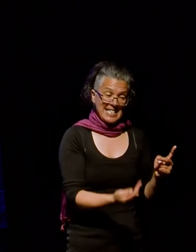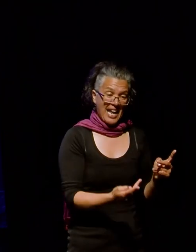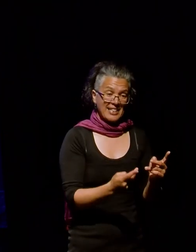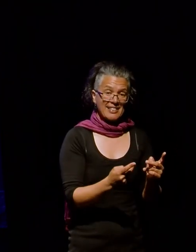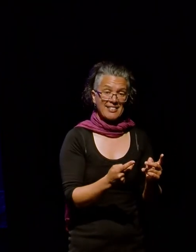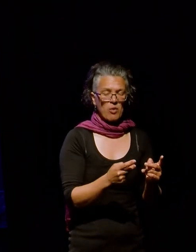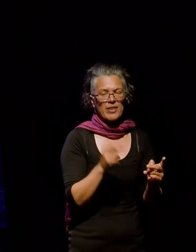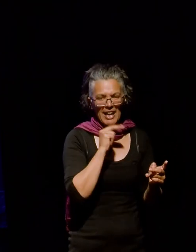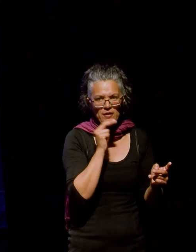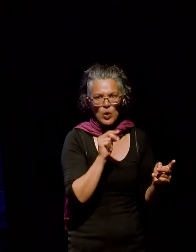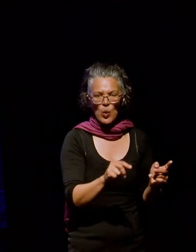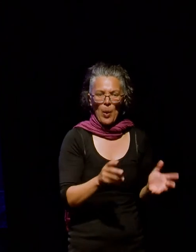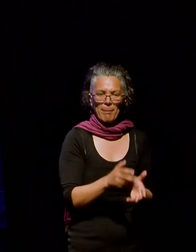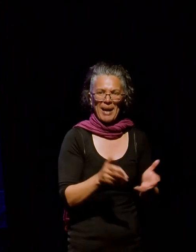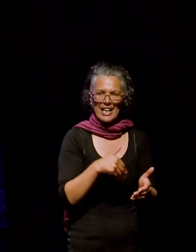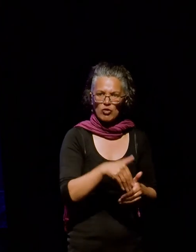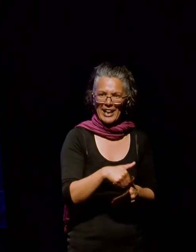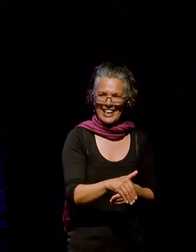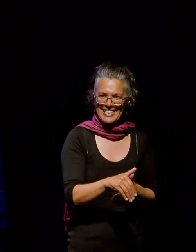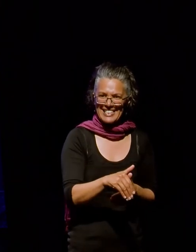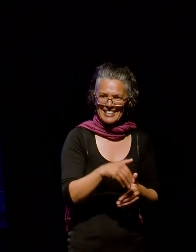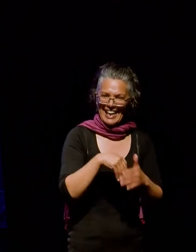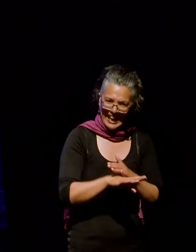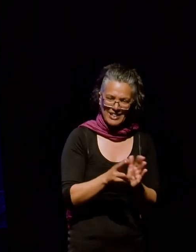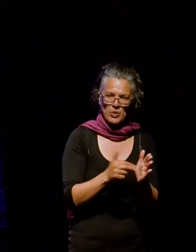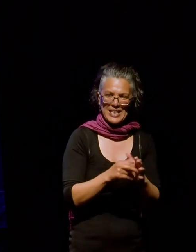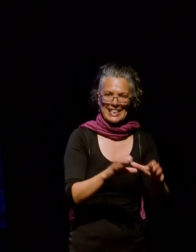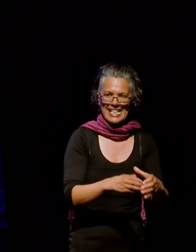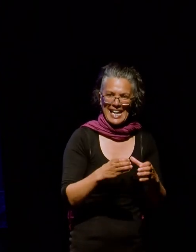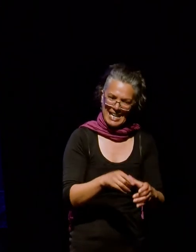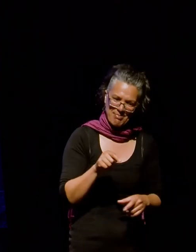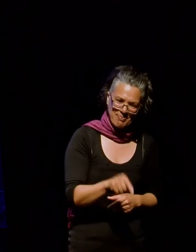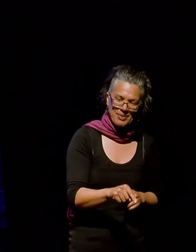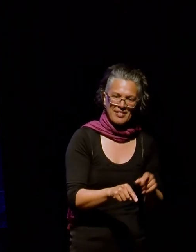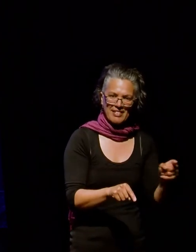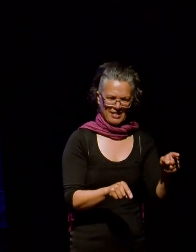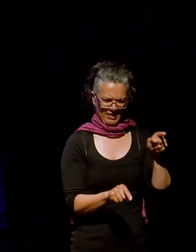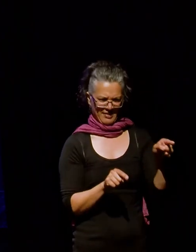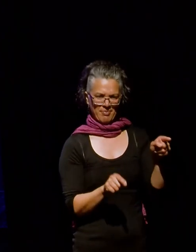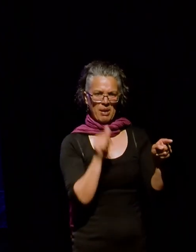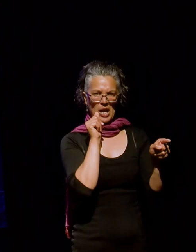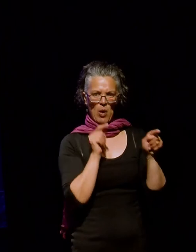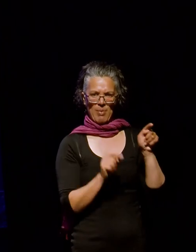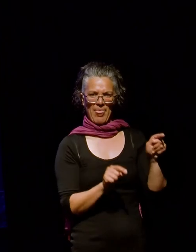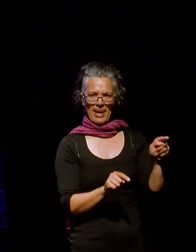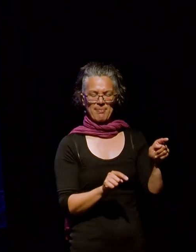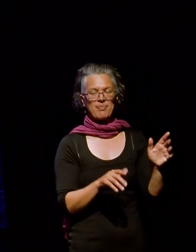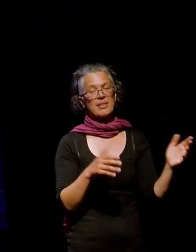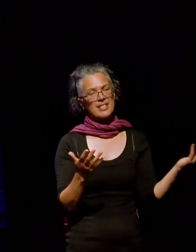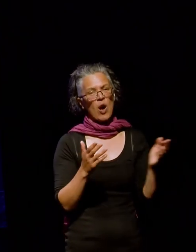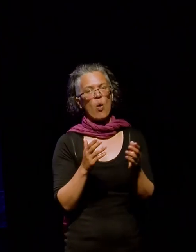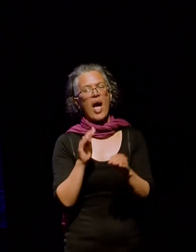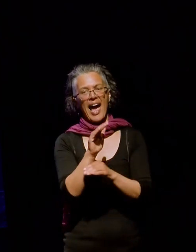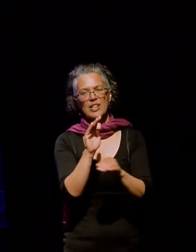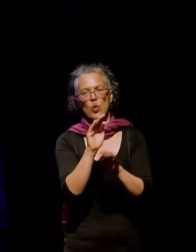ended up playing cricket for New Zealand. And that was really the only connection that we had. So as well as having this outdoor exhibition at the Basin Reserve,